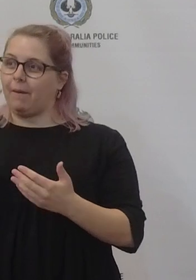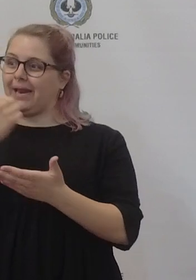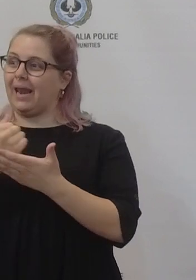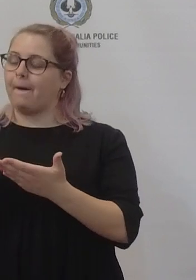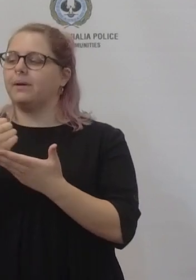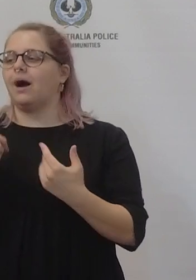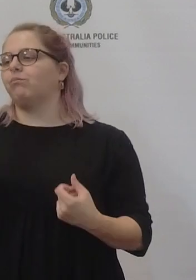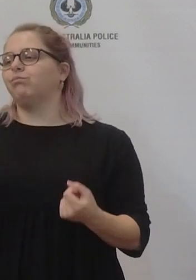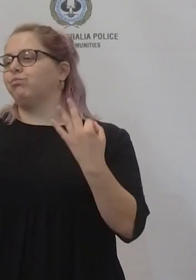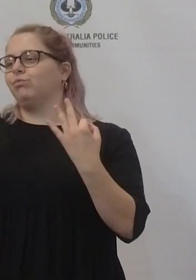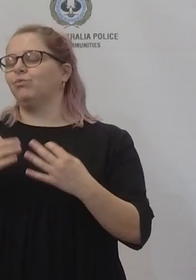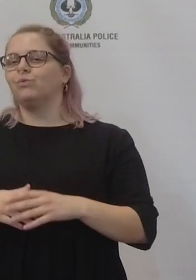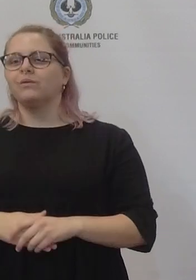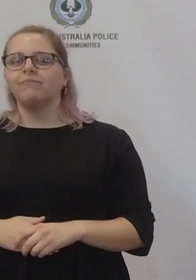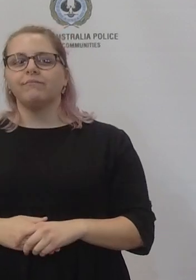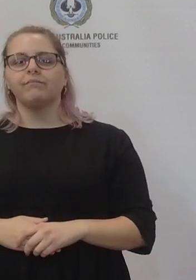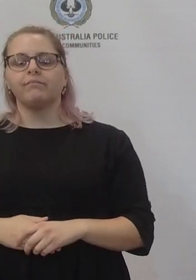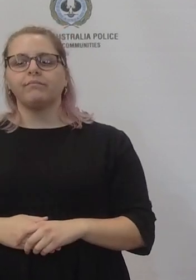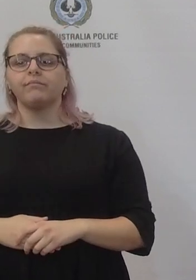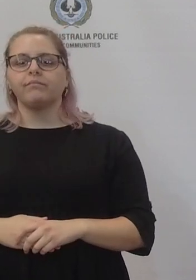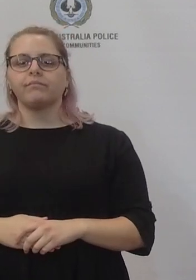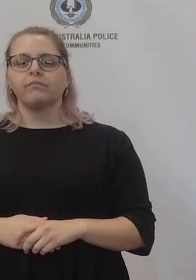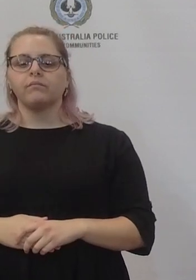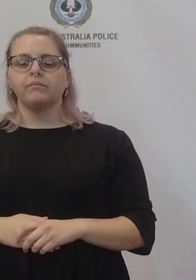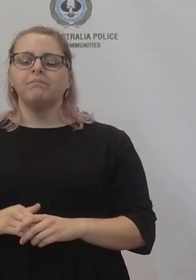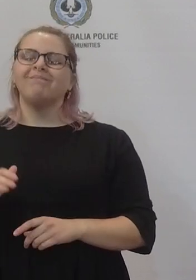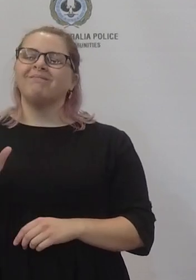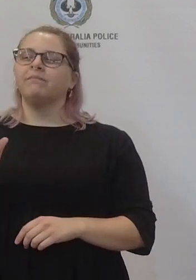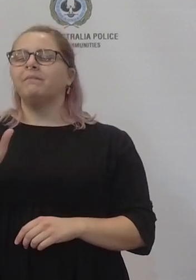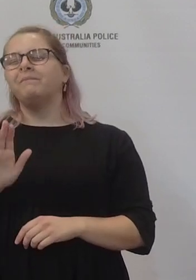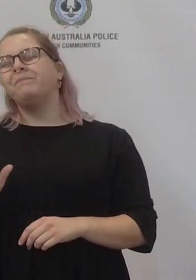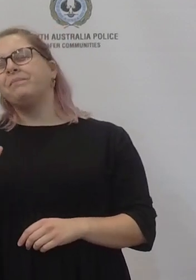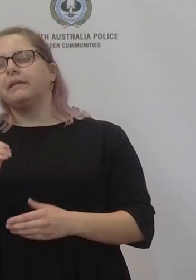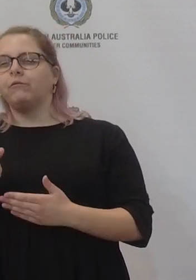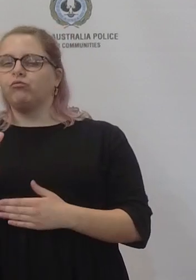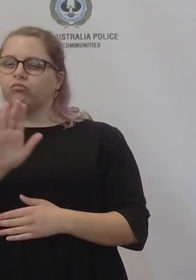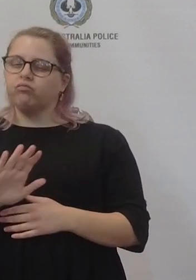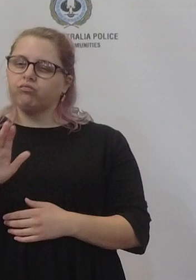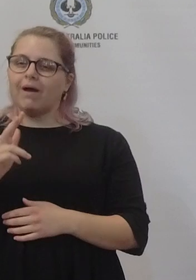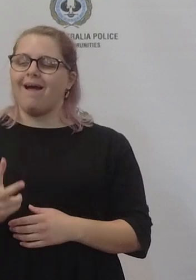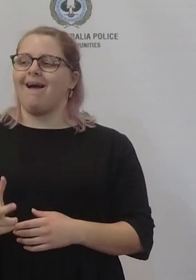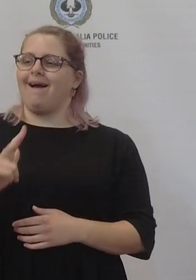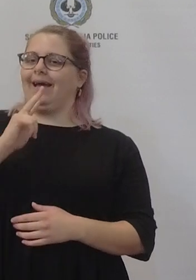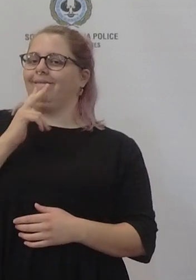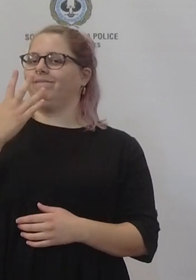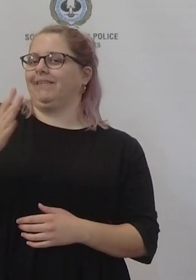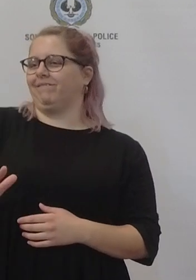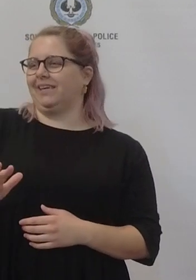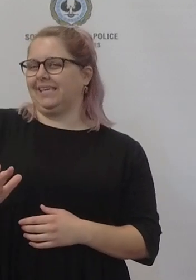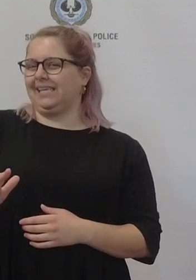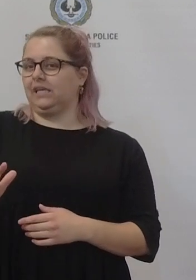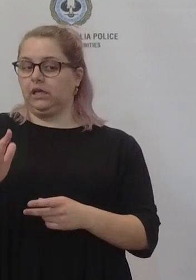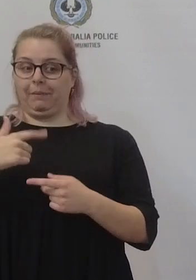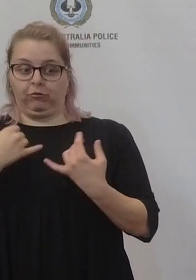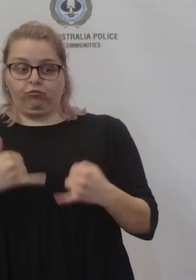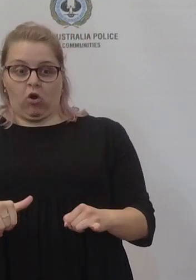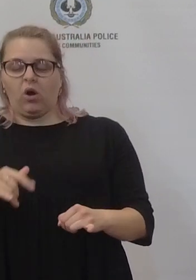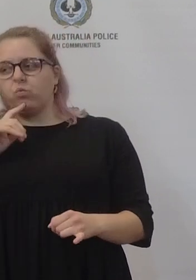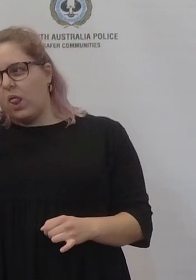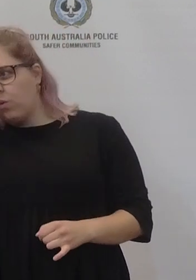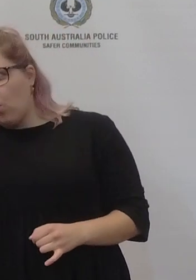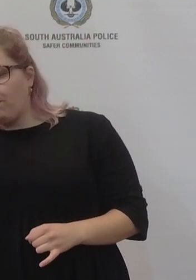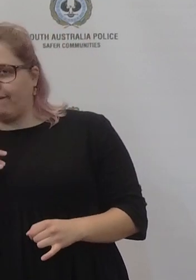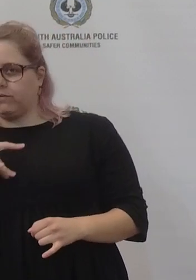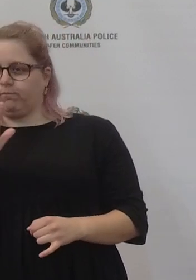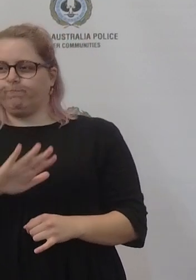is um uh in the vicinity of uh about 850 I think but if I'm wrong I'll come back and clarify. Um